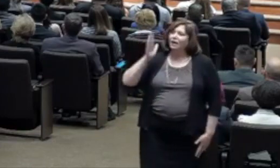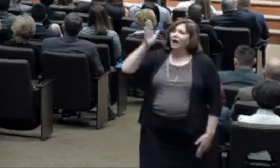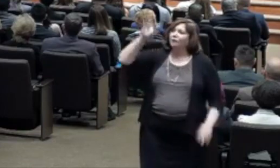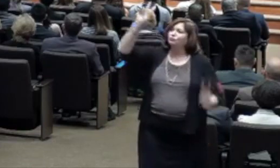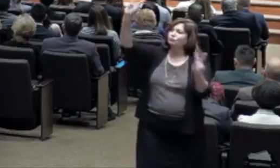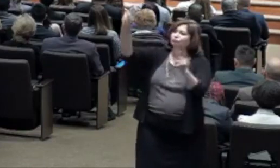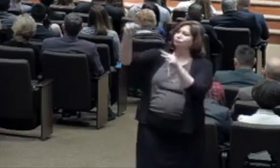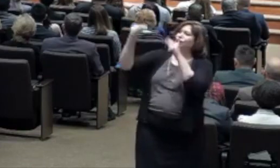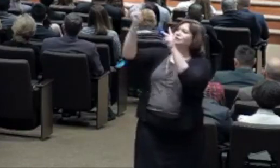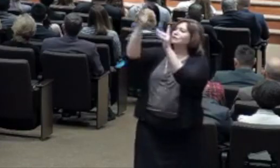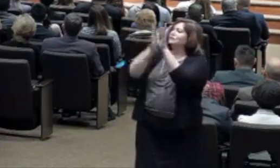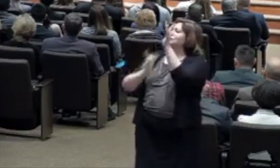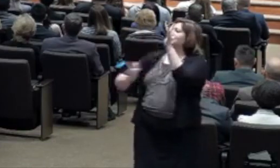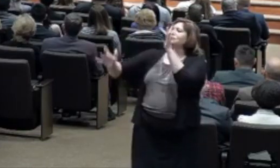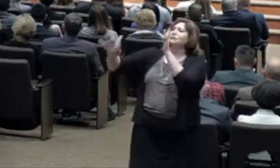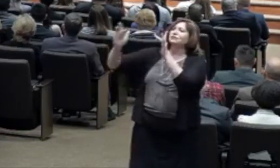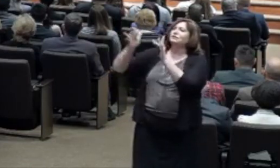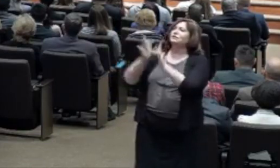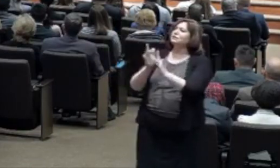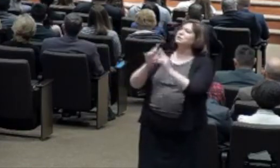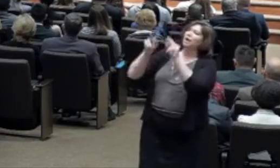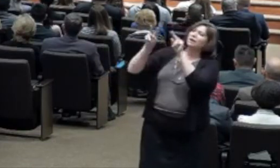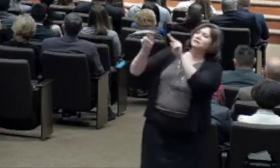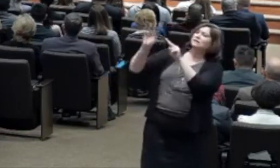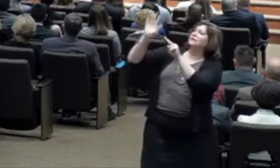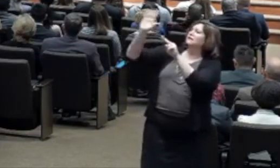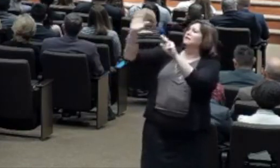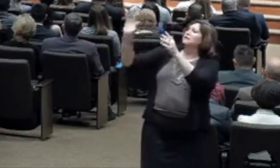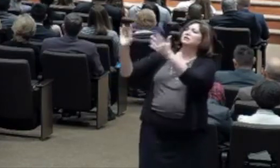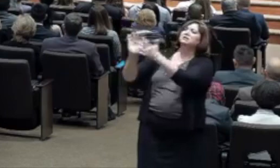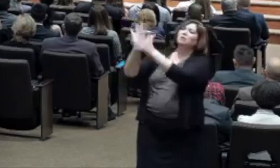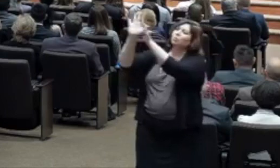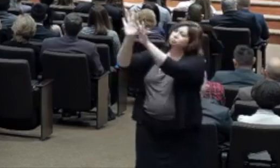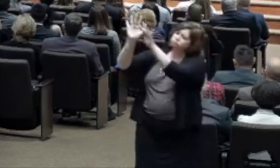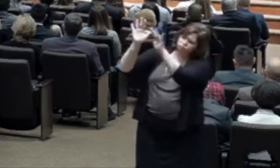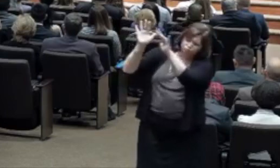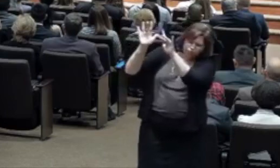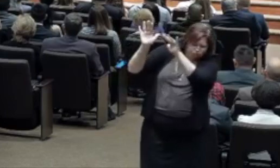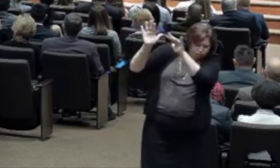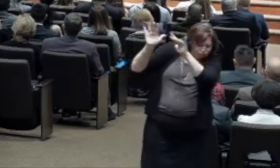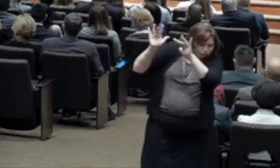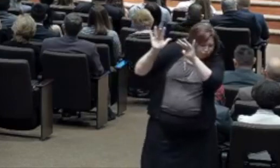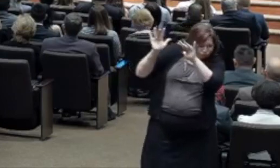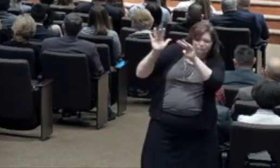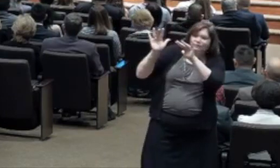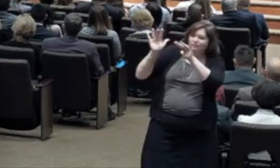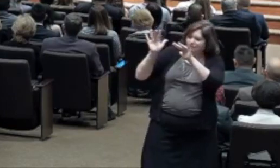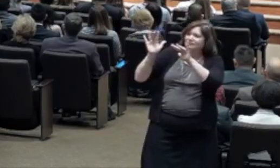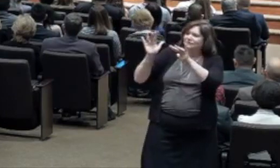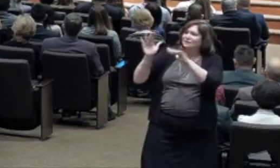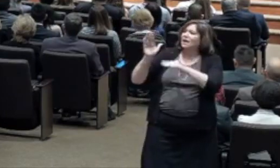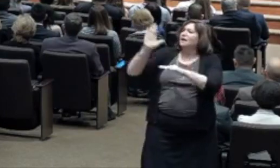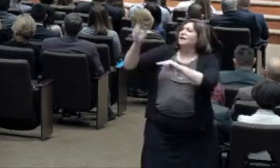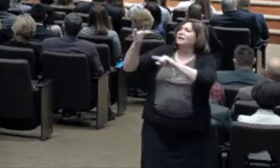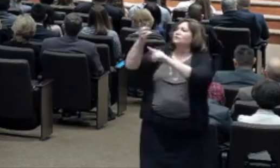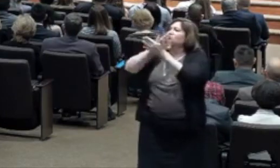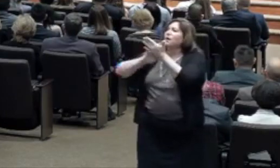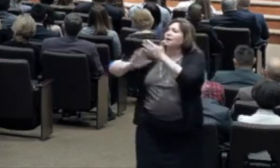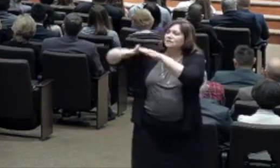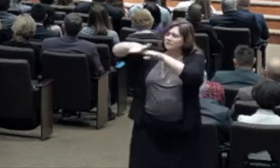And we will be restored in our robes of righteousness, we'll stand before his throne,